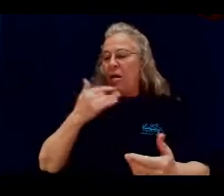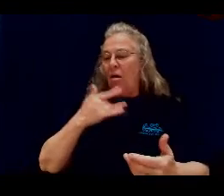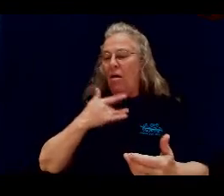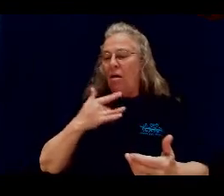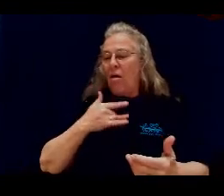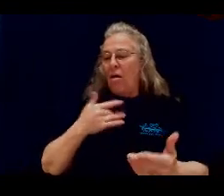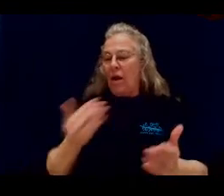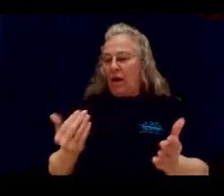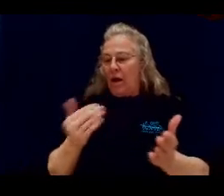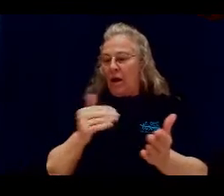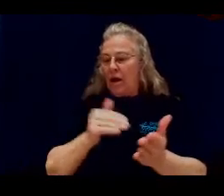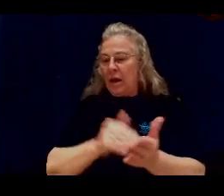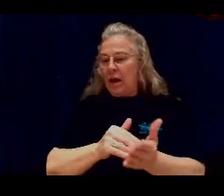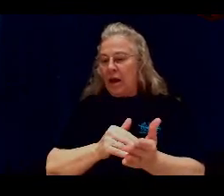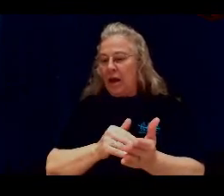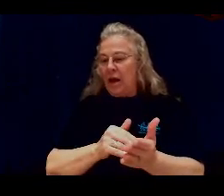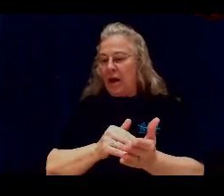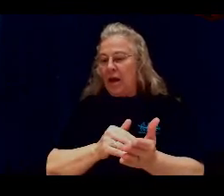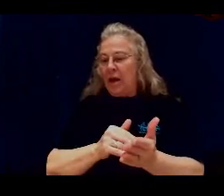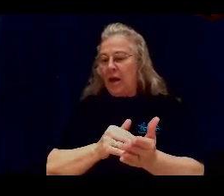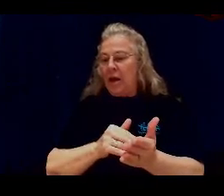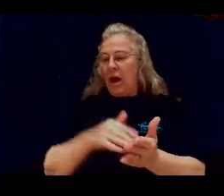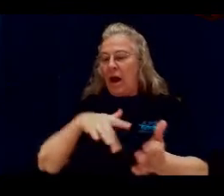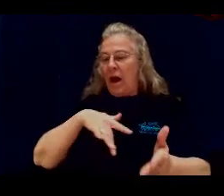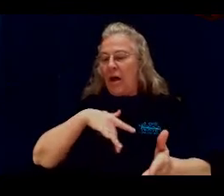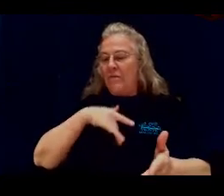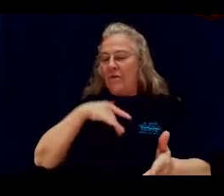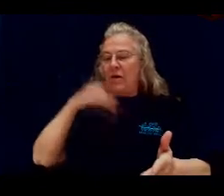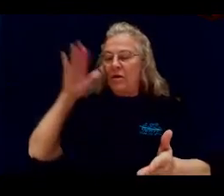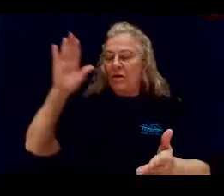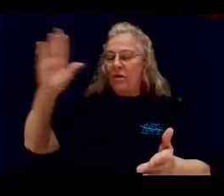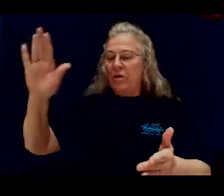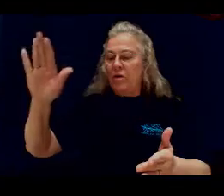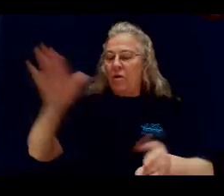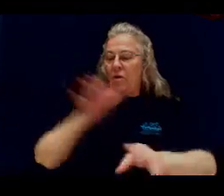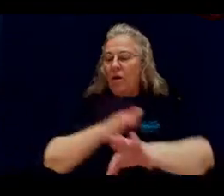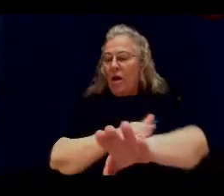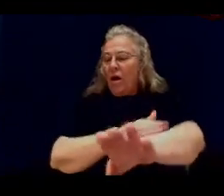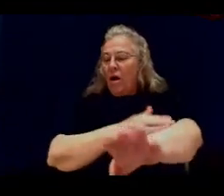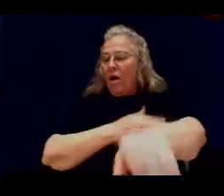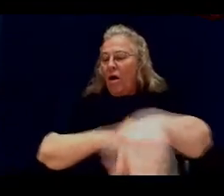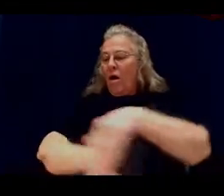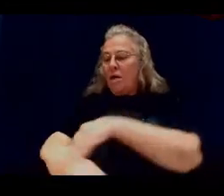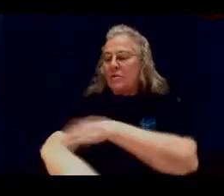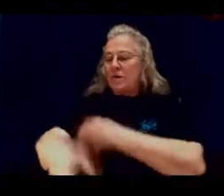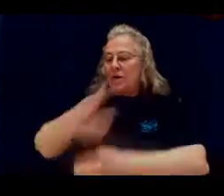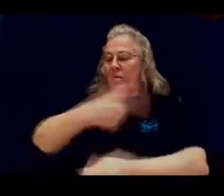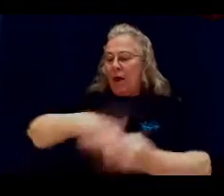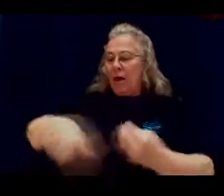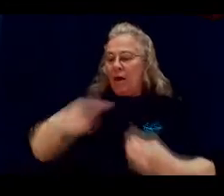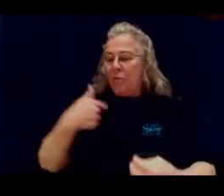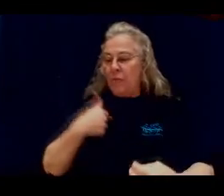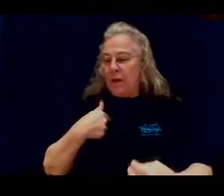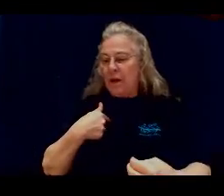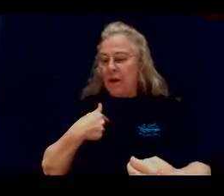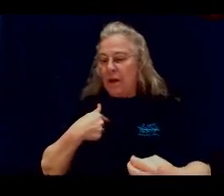heart again. I feel your arms around me.